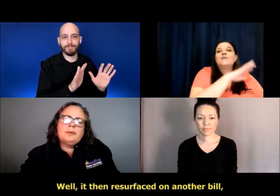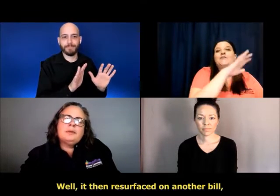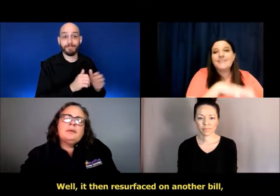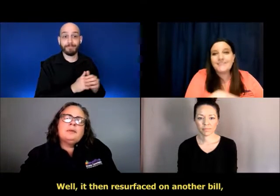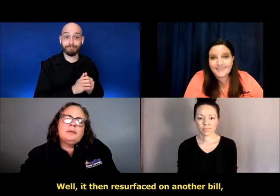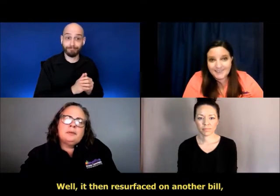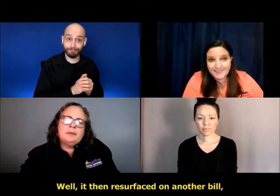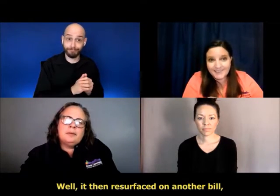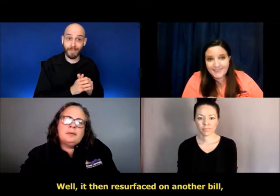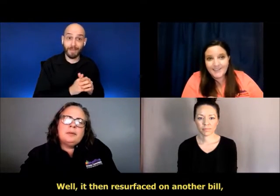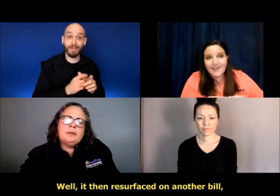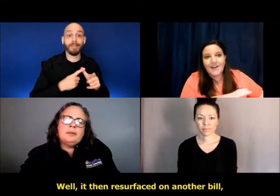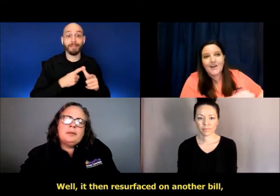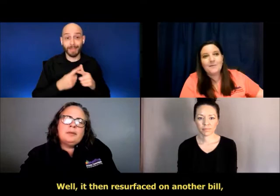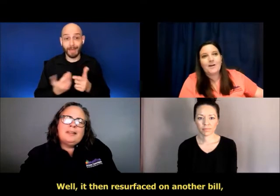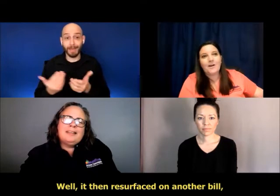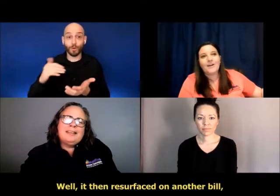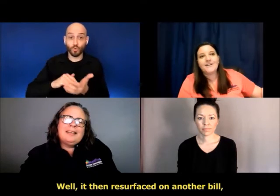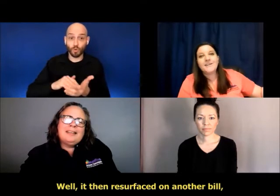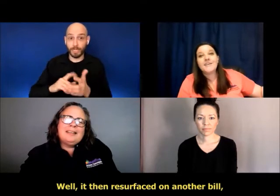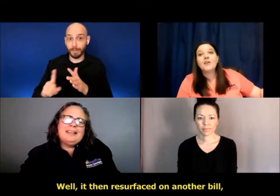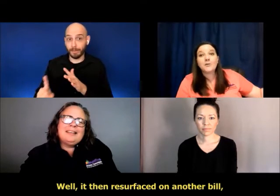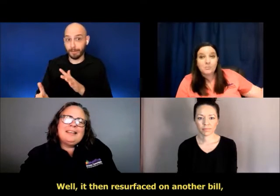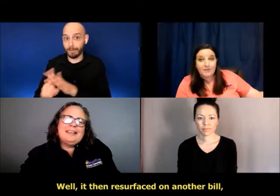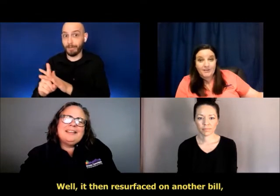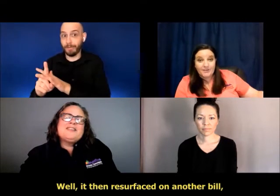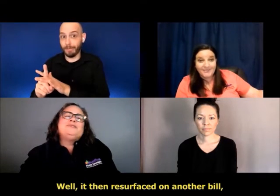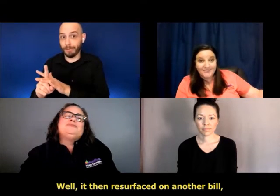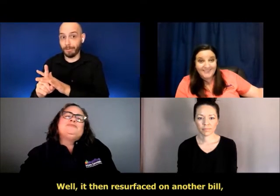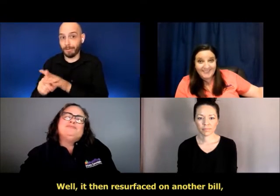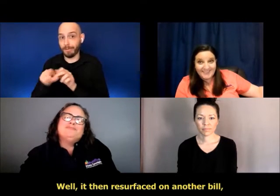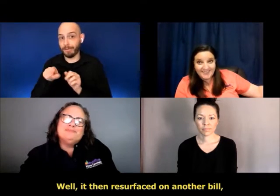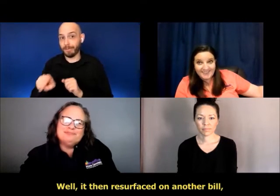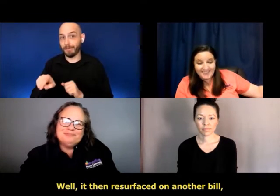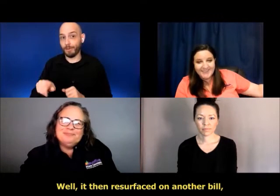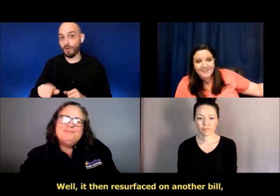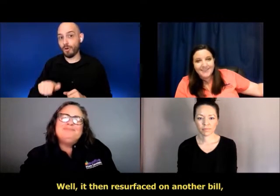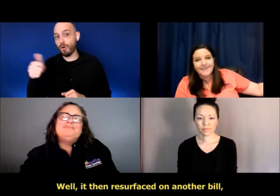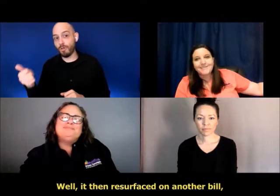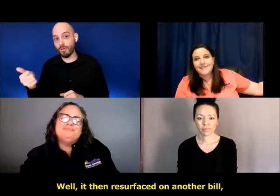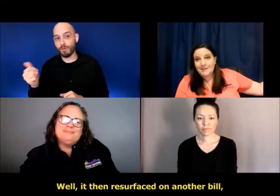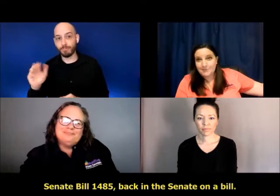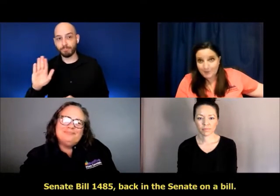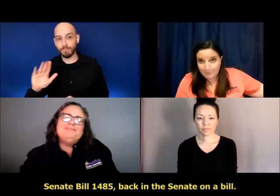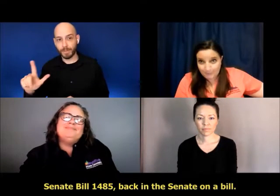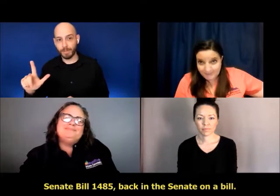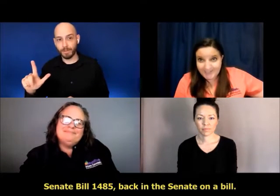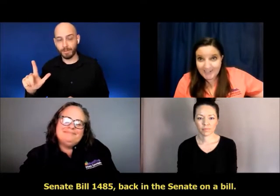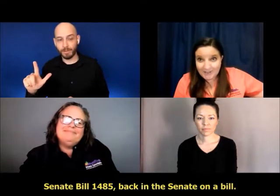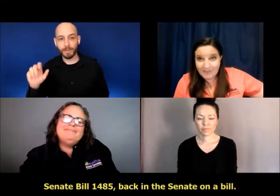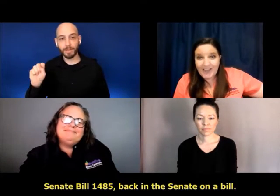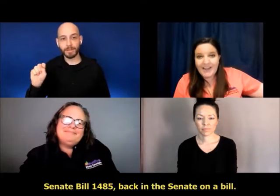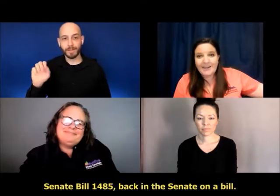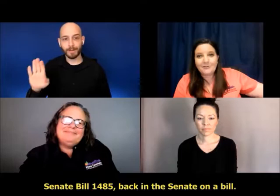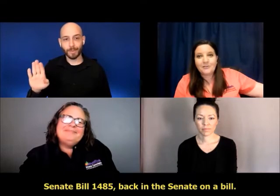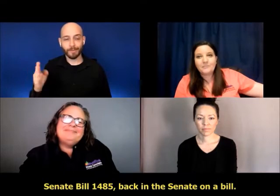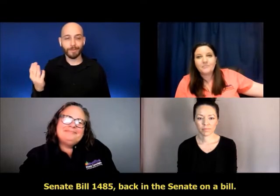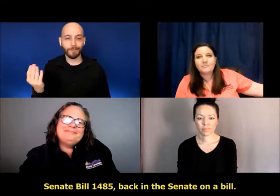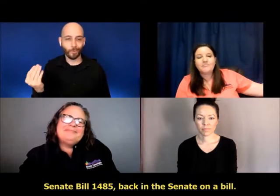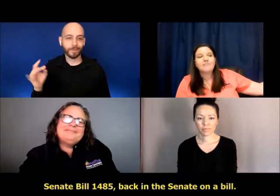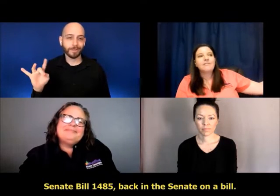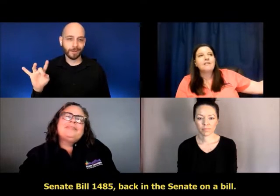resurfaced, um, on another bill, Senate bill 1485,